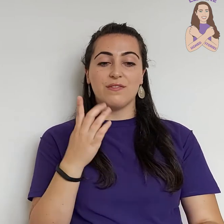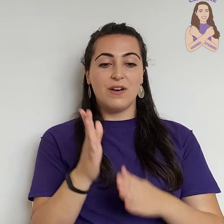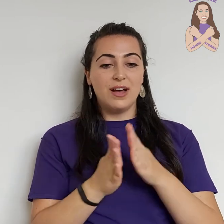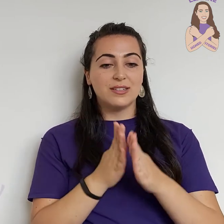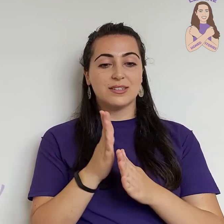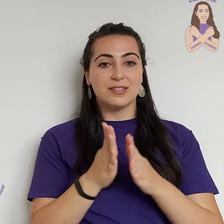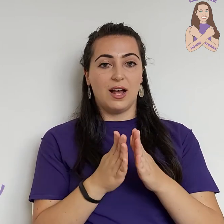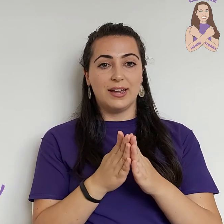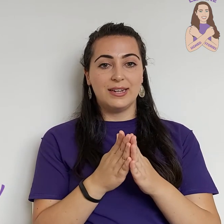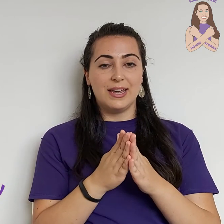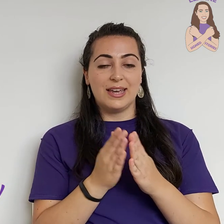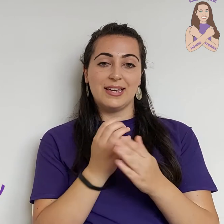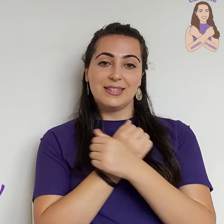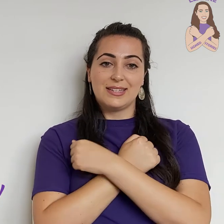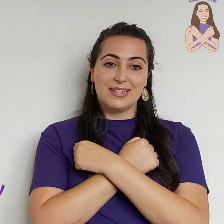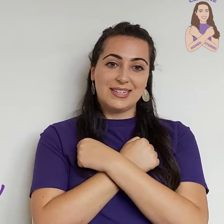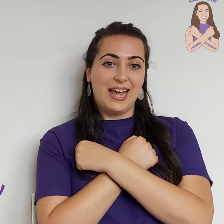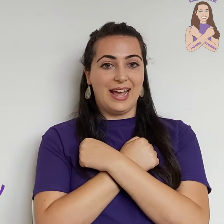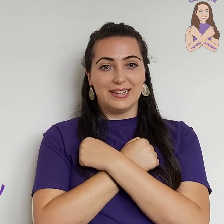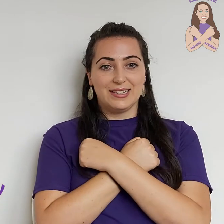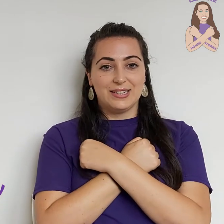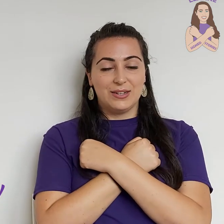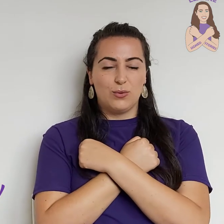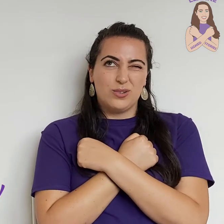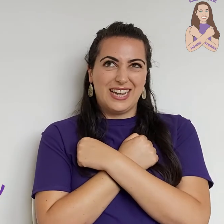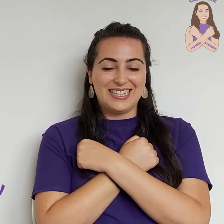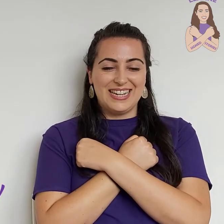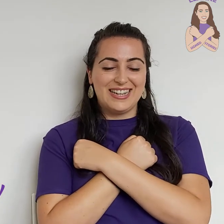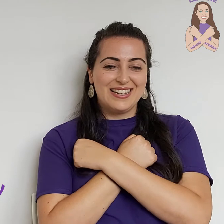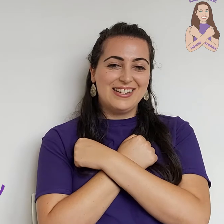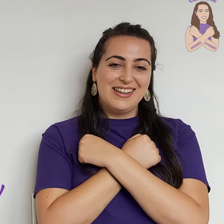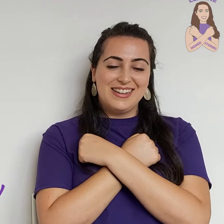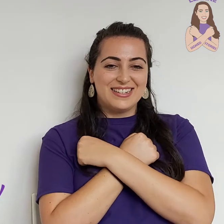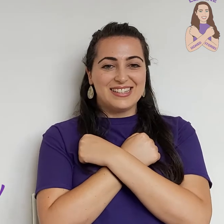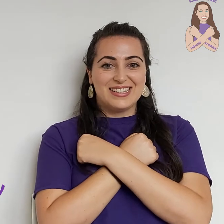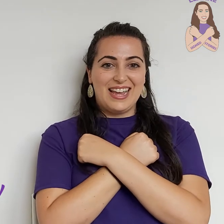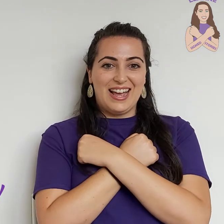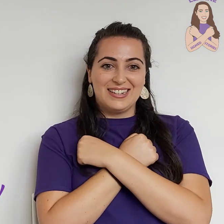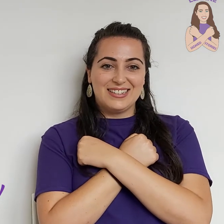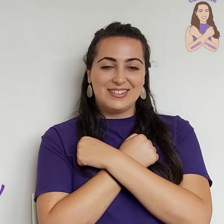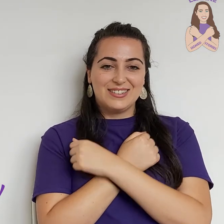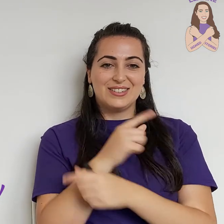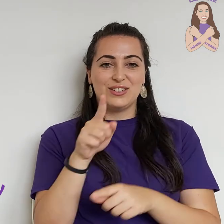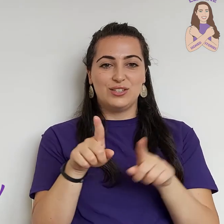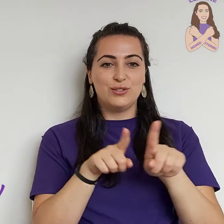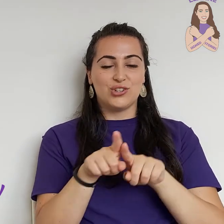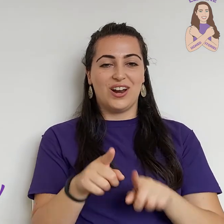first sign is Ted or Teddy. Ted. You try.